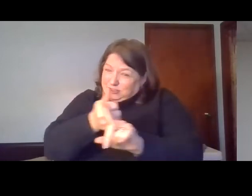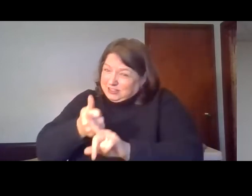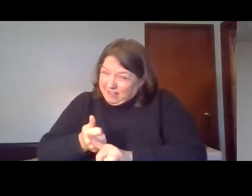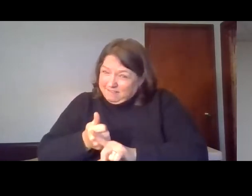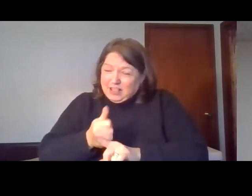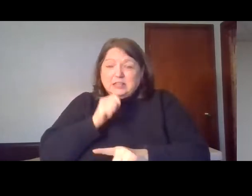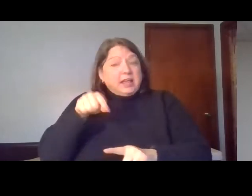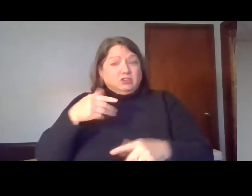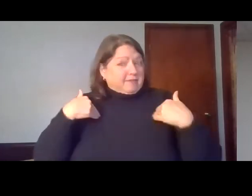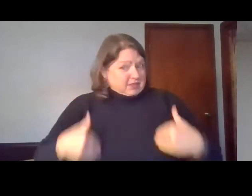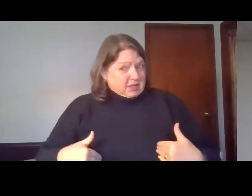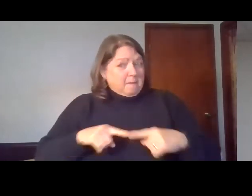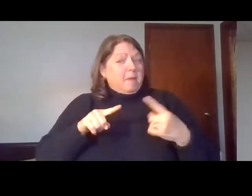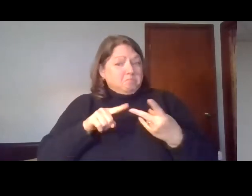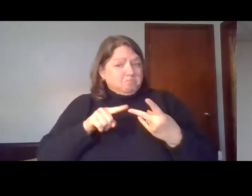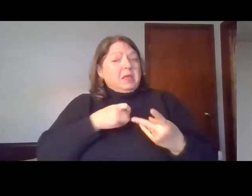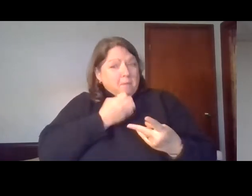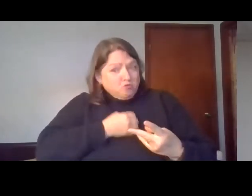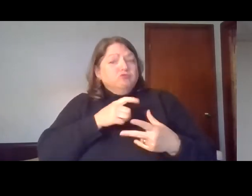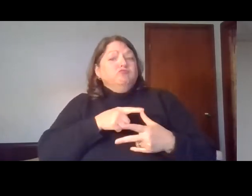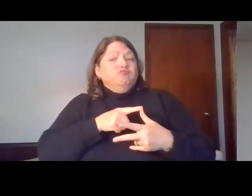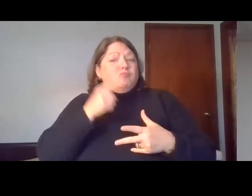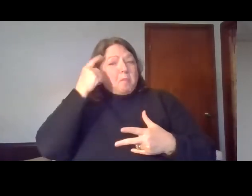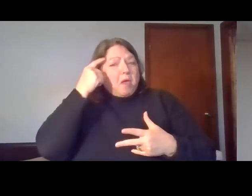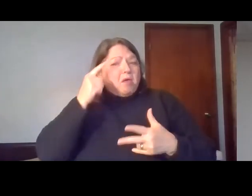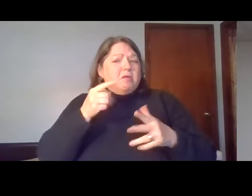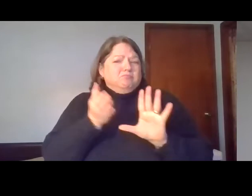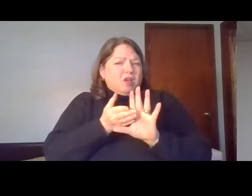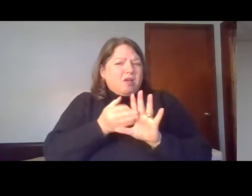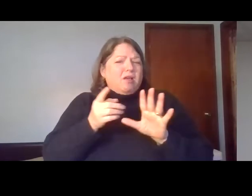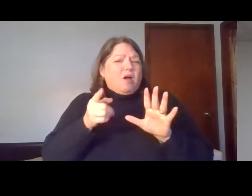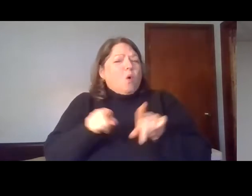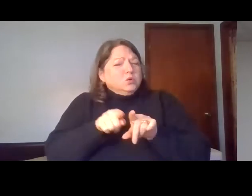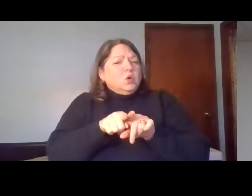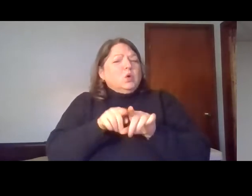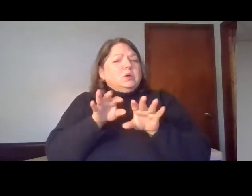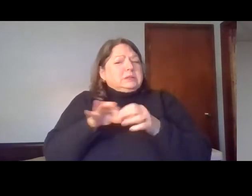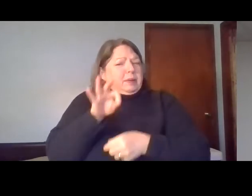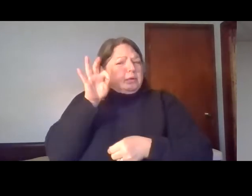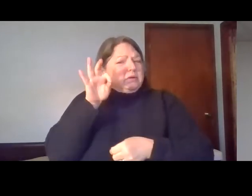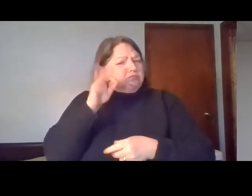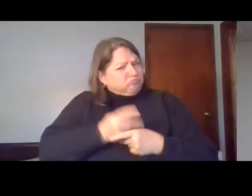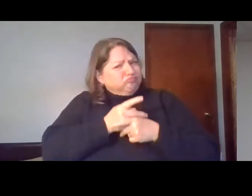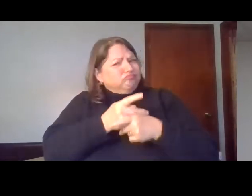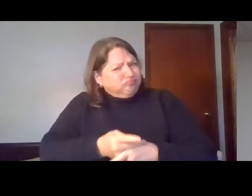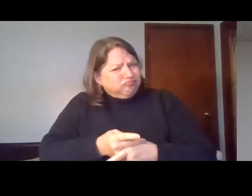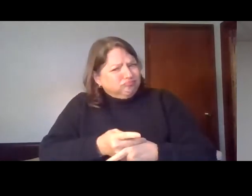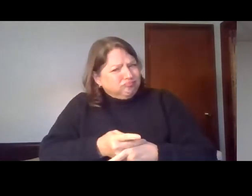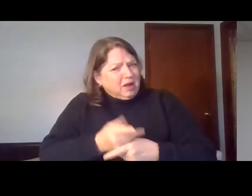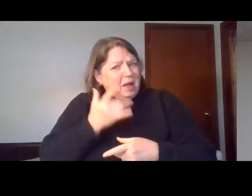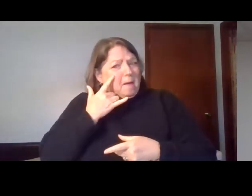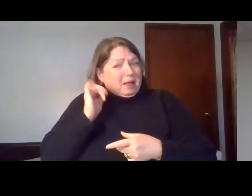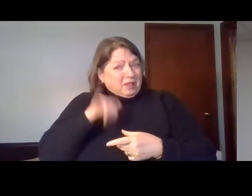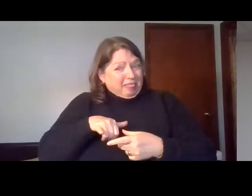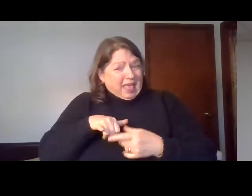physically, but emotionally and mentally and psychologically and above all spiritually, because as we know, that causes the other